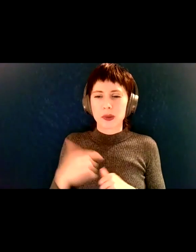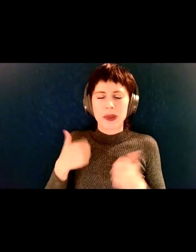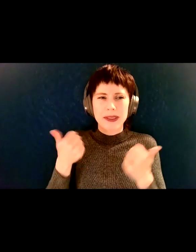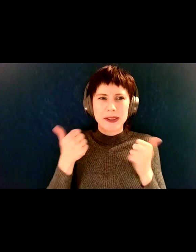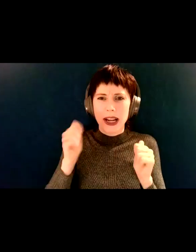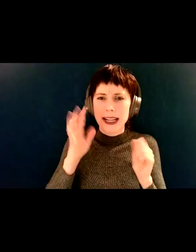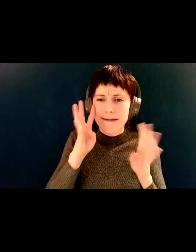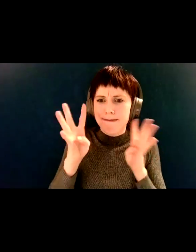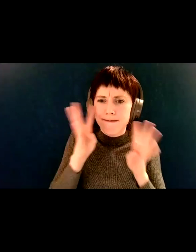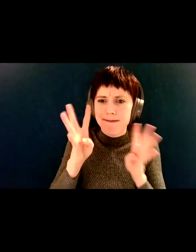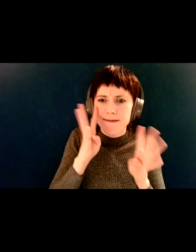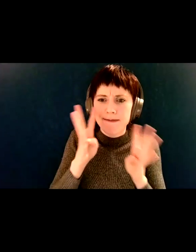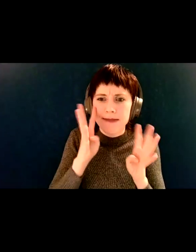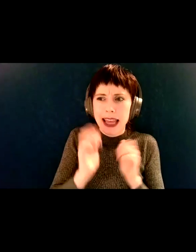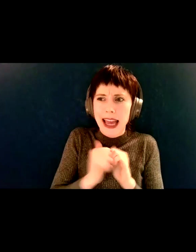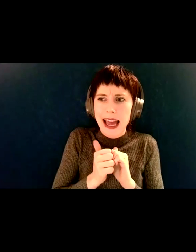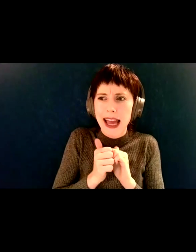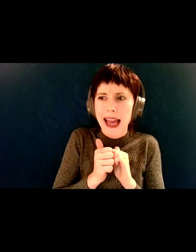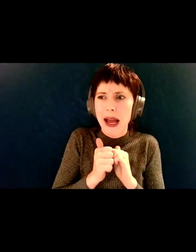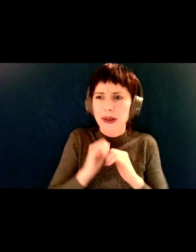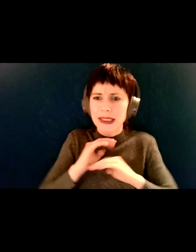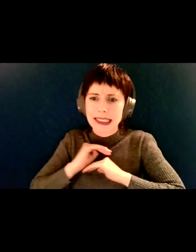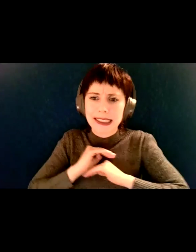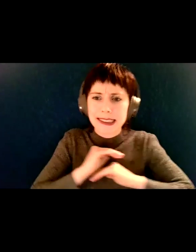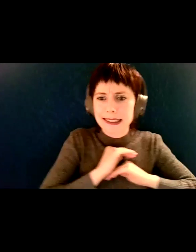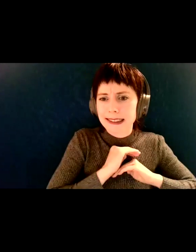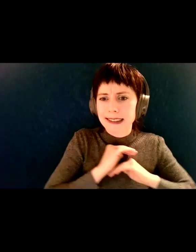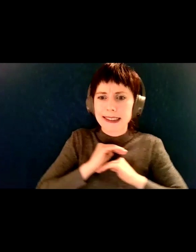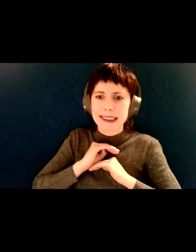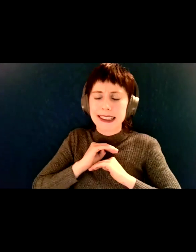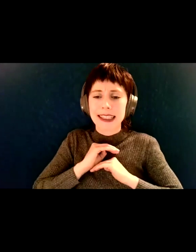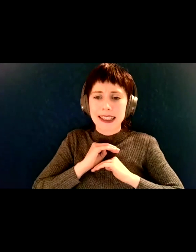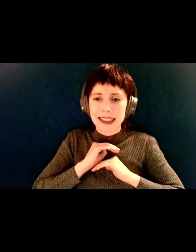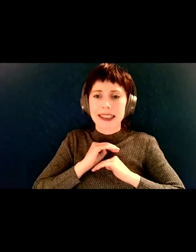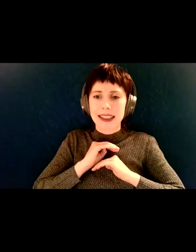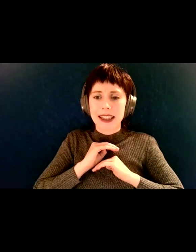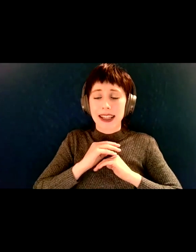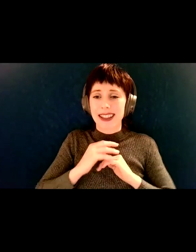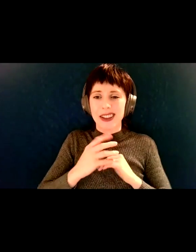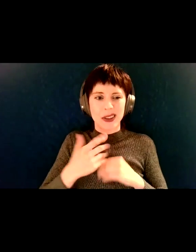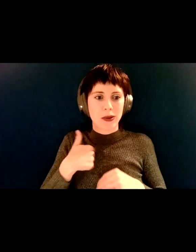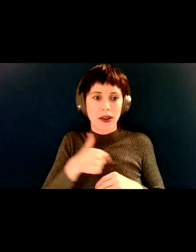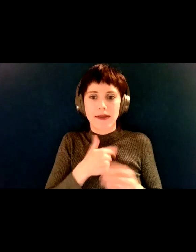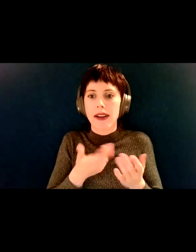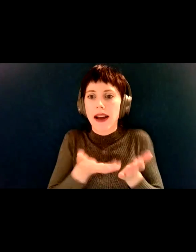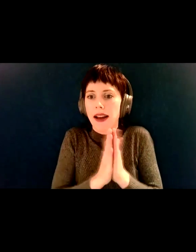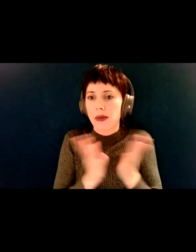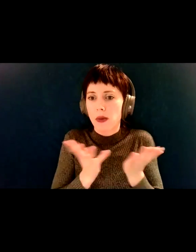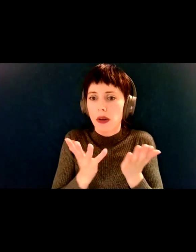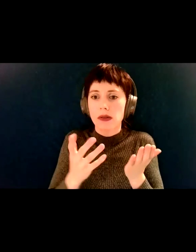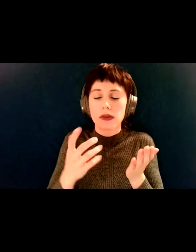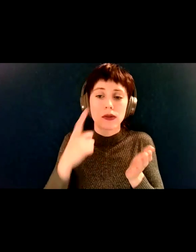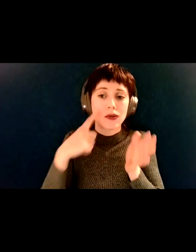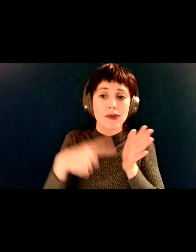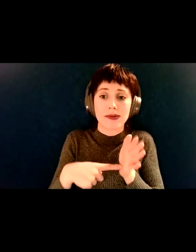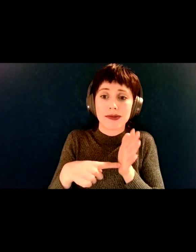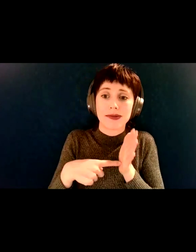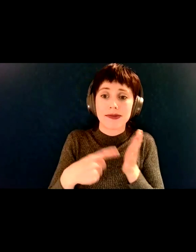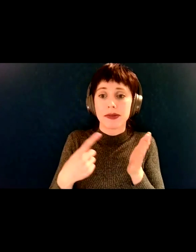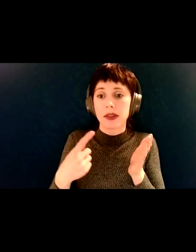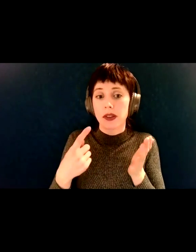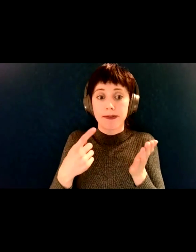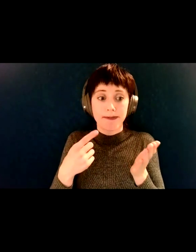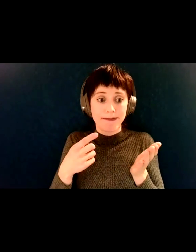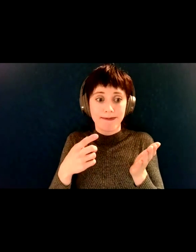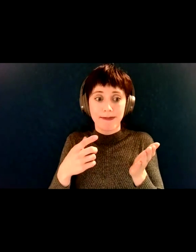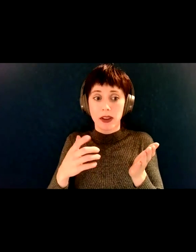as we can, and we've also said, if there's something happening that's making this hard for you, for example, we don't have it available in language that you